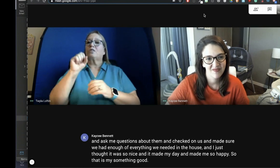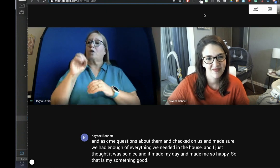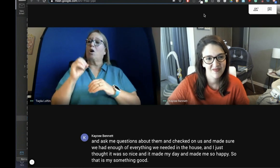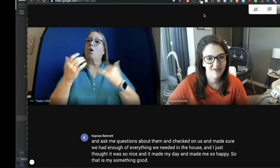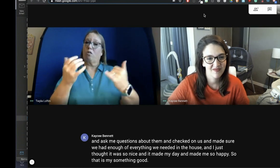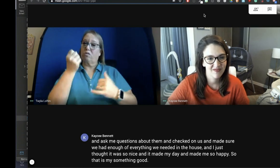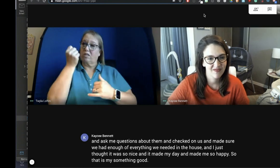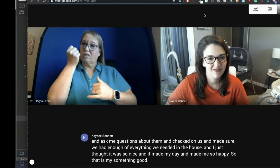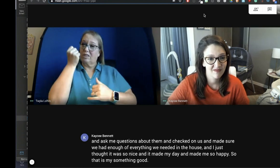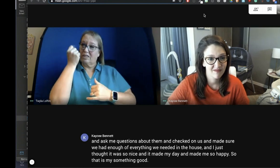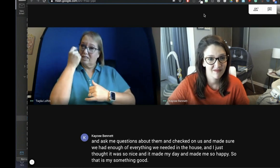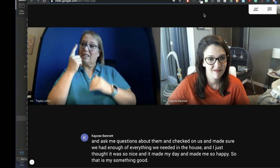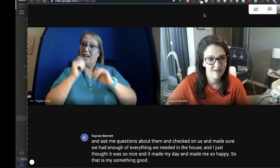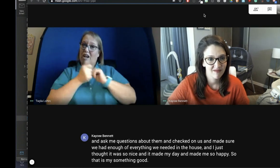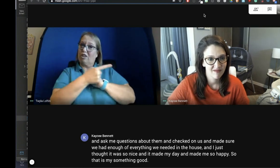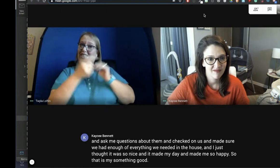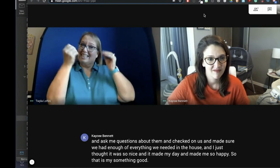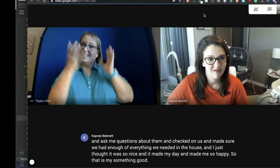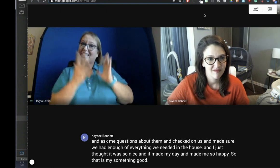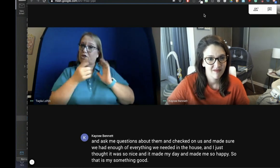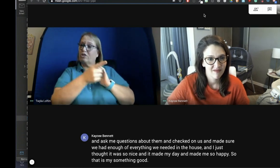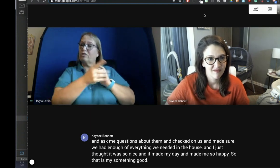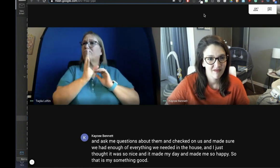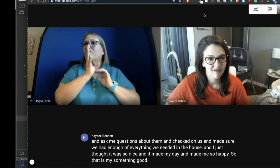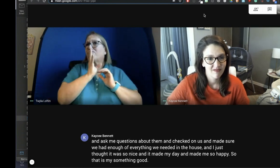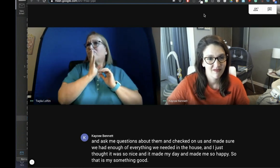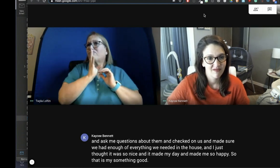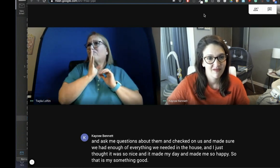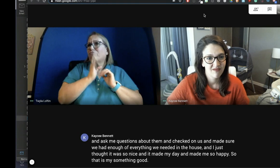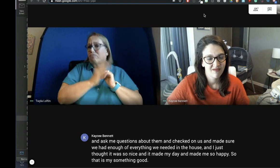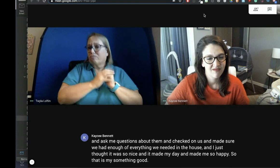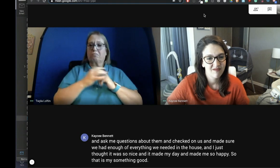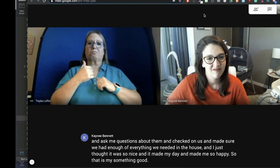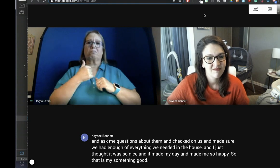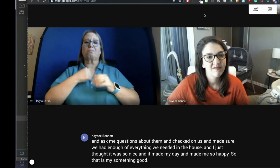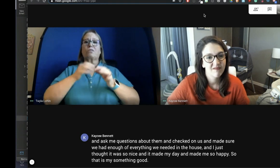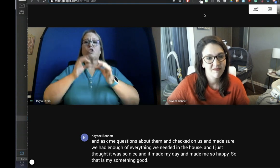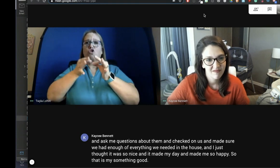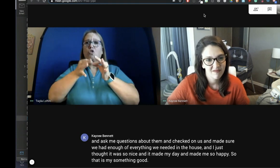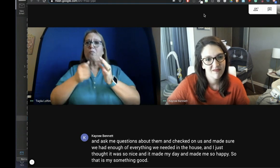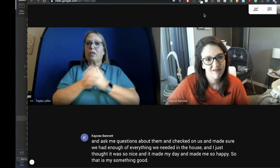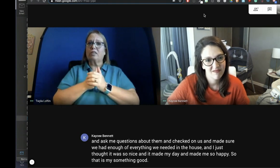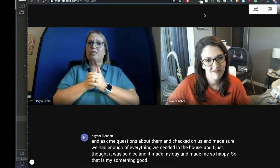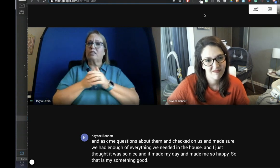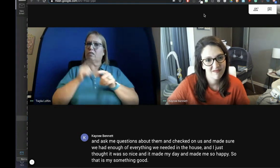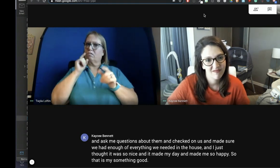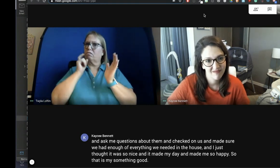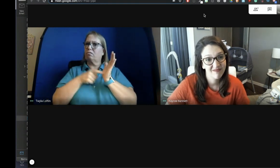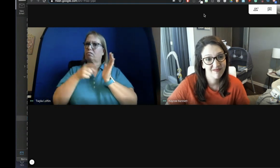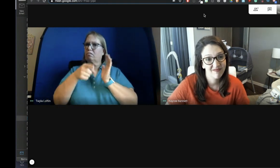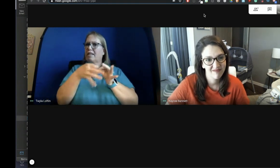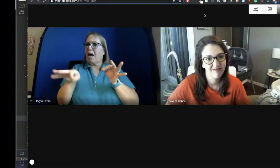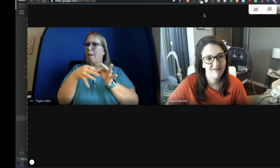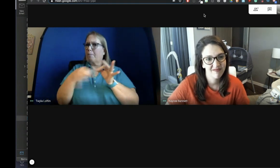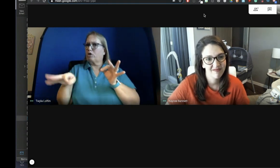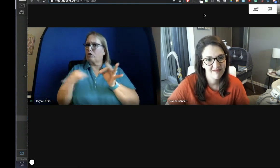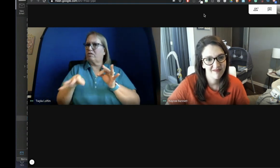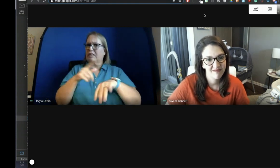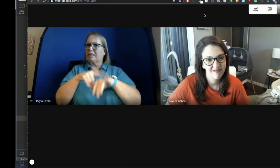Great. So now you understand how this works where the teacher speaks and I as the interpreter am interpreting. And if you